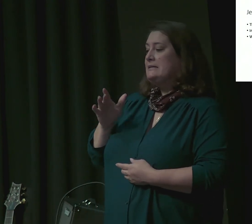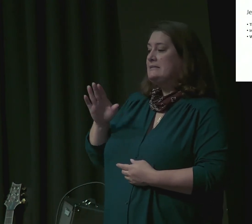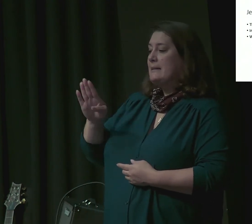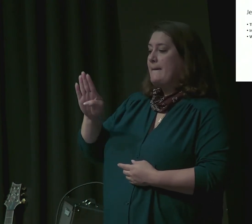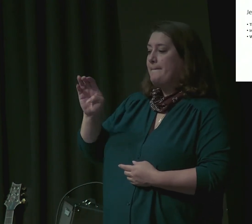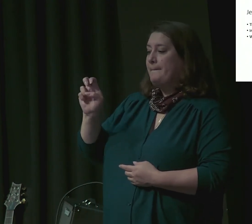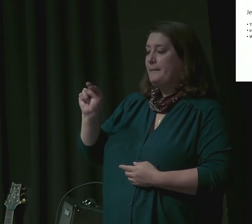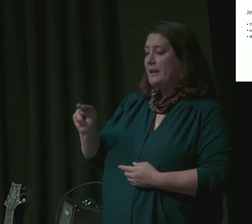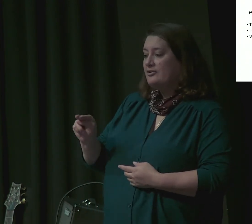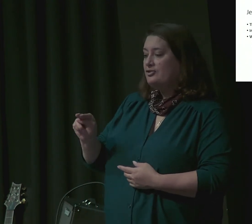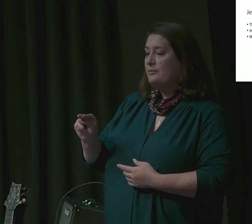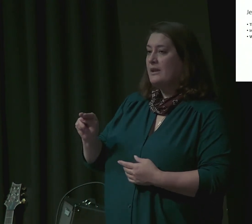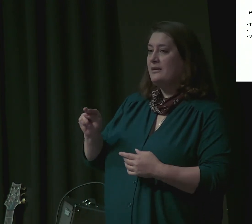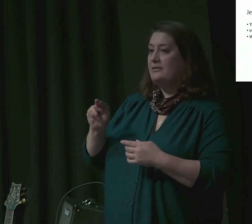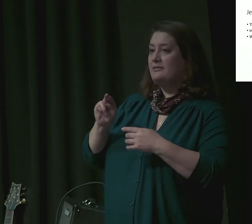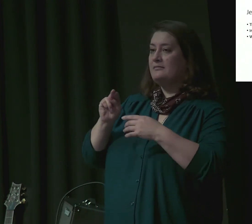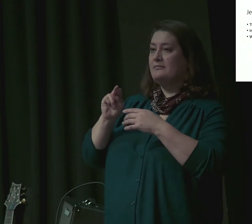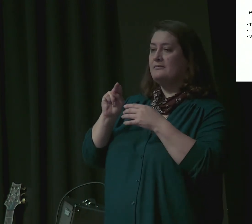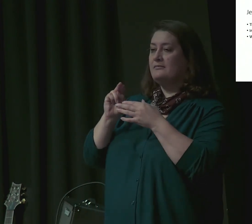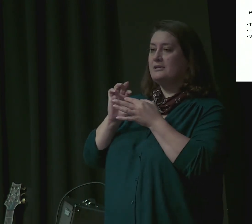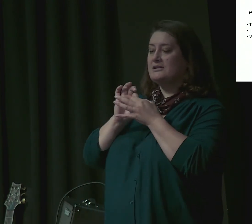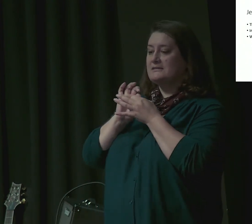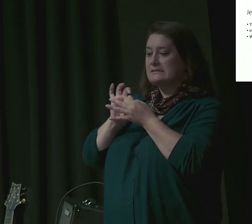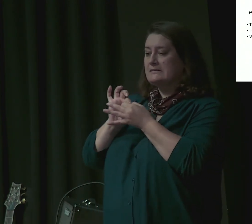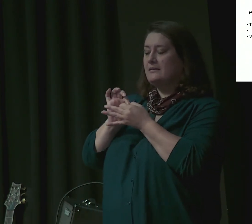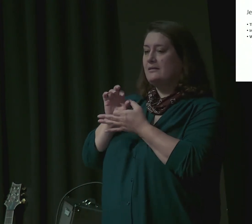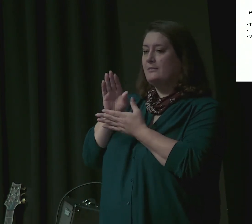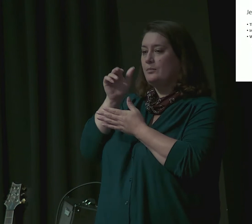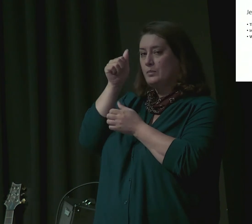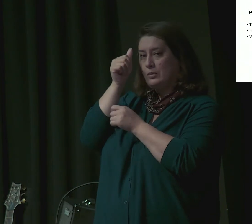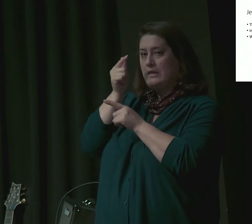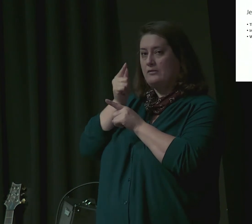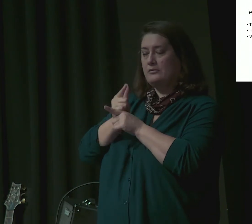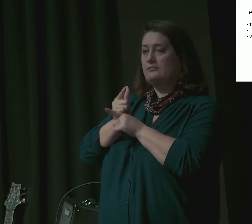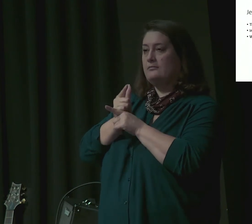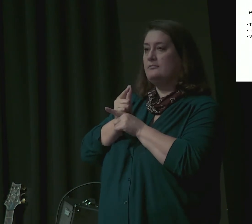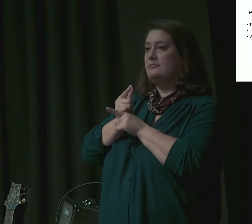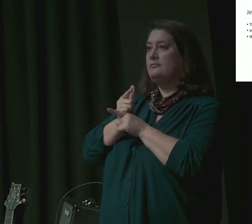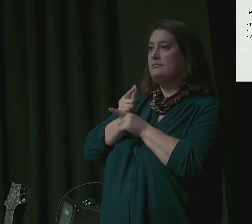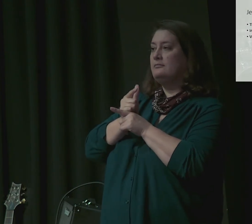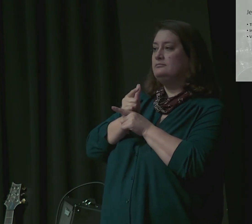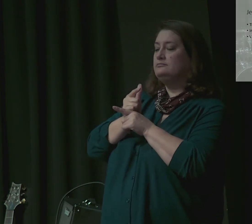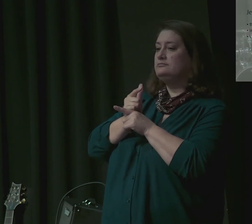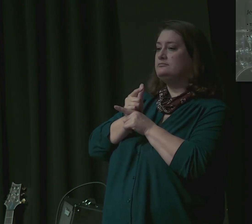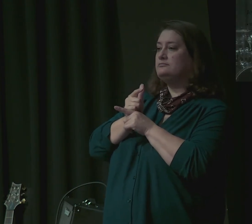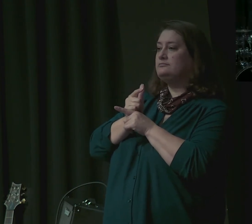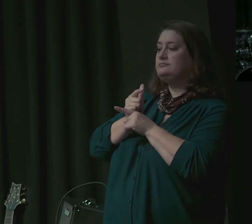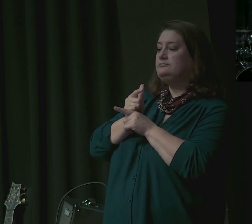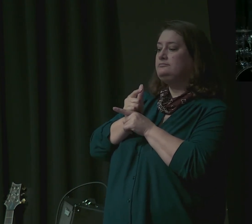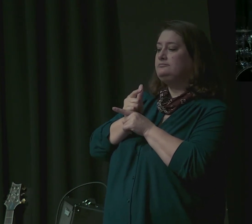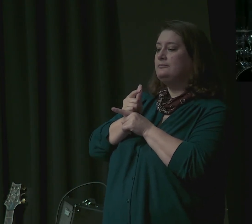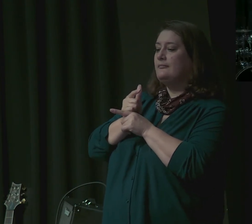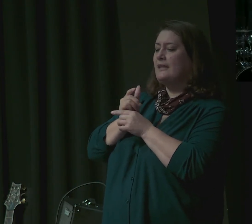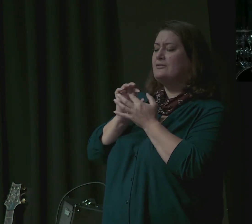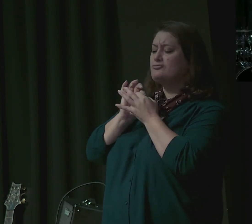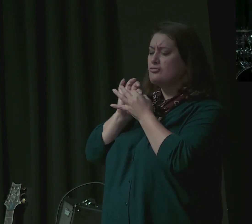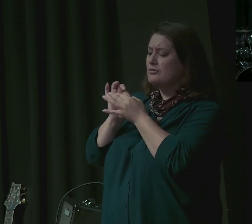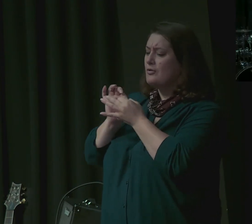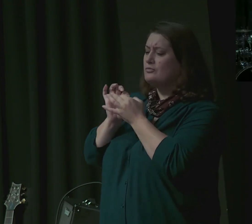his mercy, wells up in his heart. Ah, this is his closest brother. And he